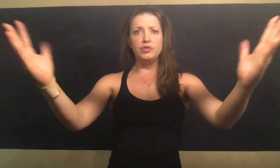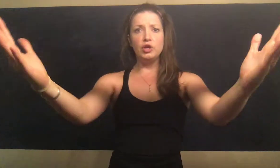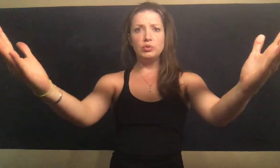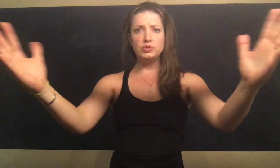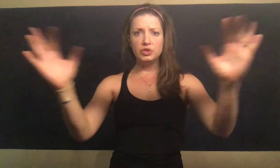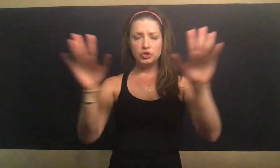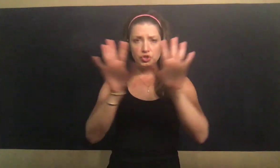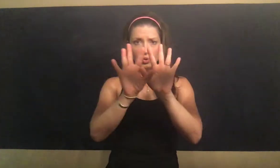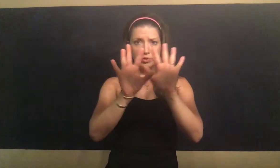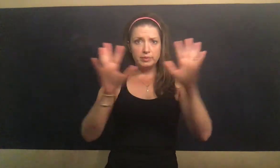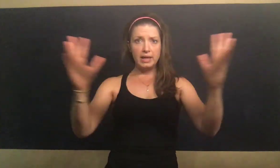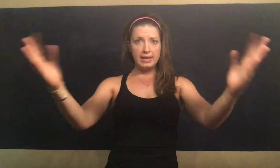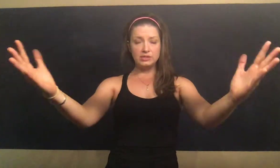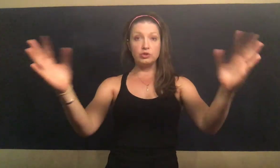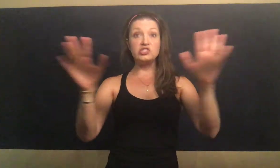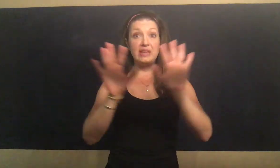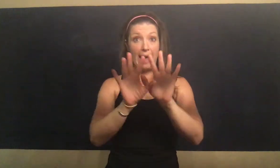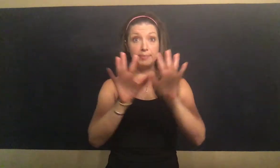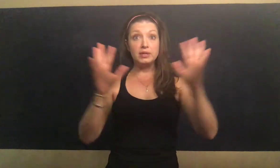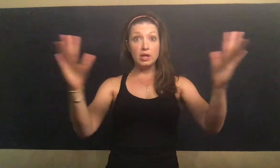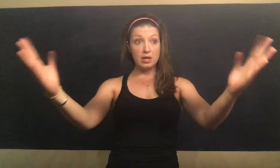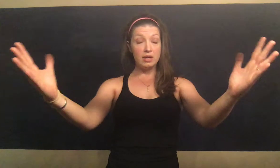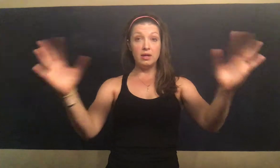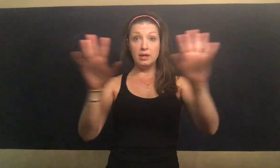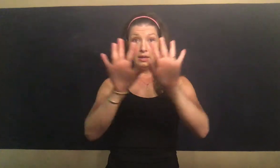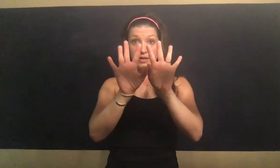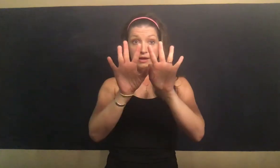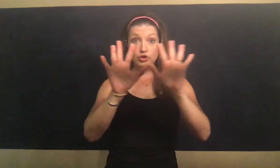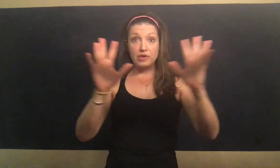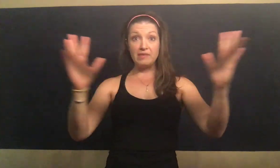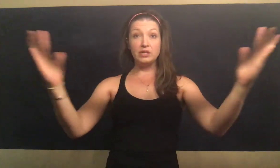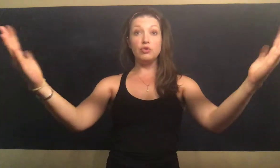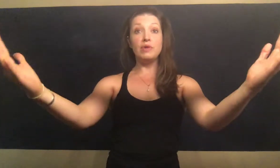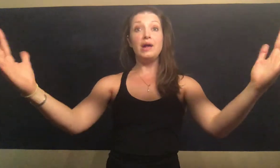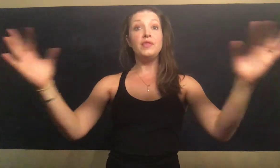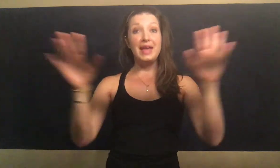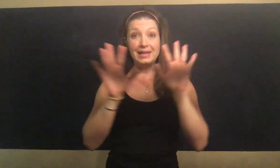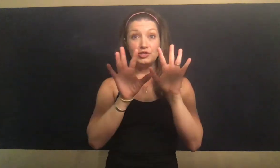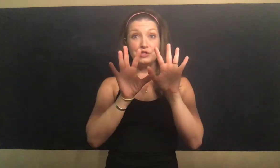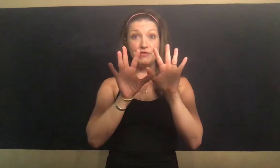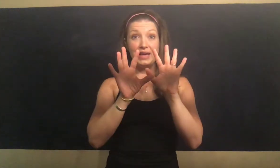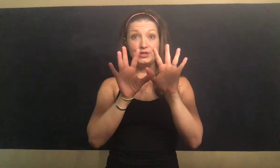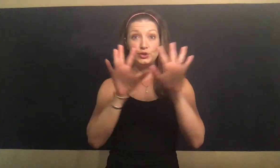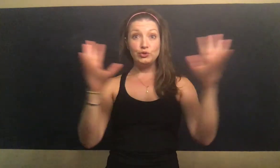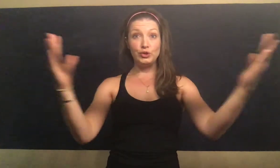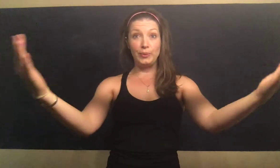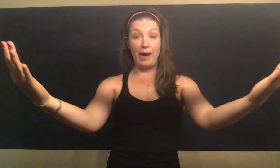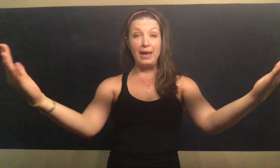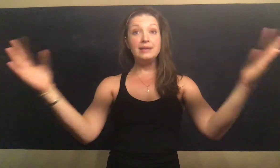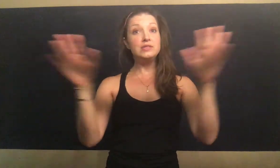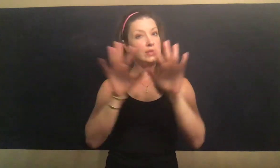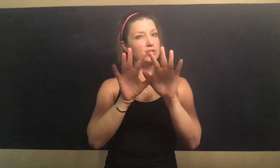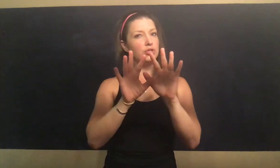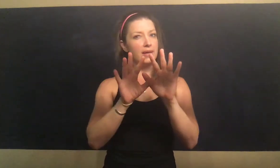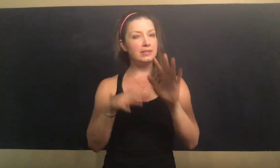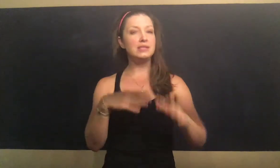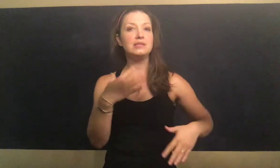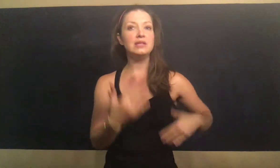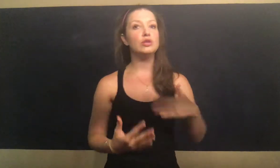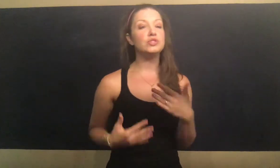Those shoulder blades or scapula, they are traveling around the edges of that tutu, right? So that should make sense that those